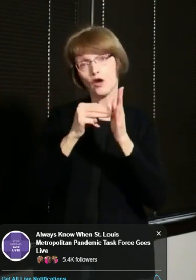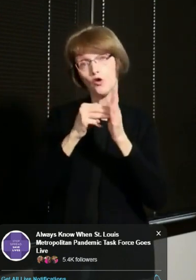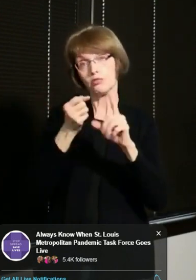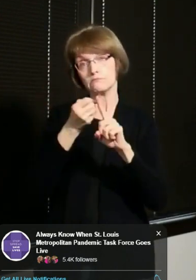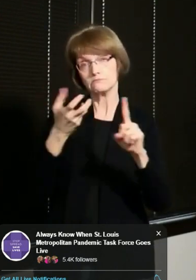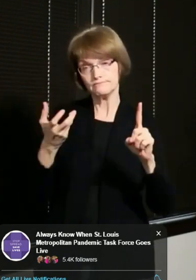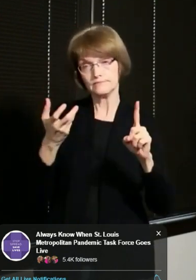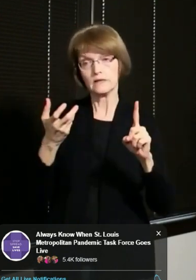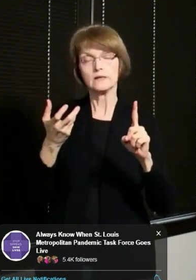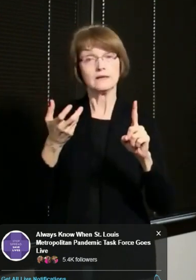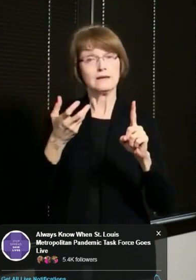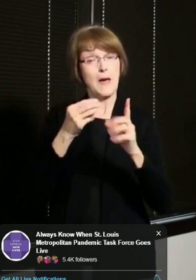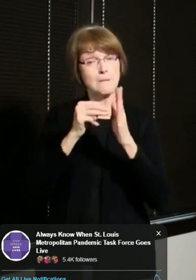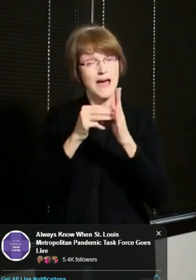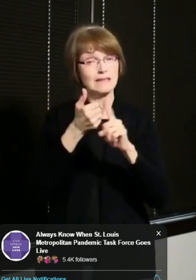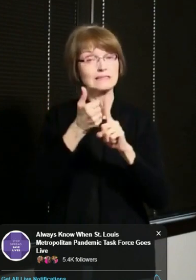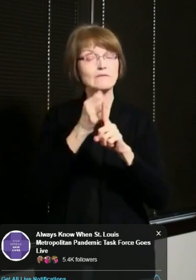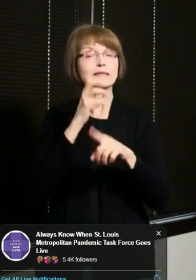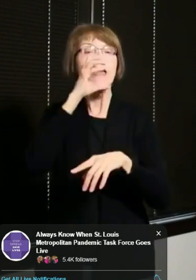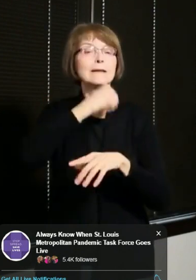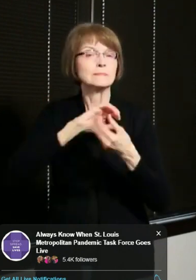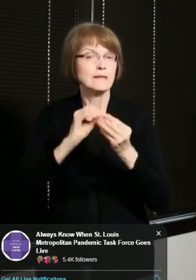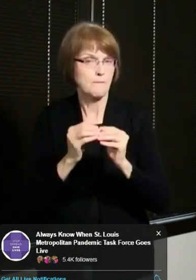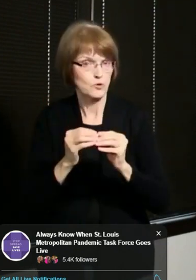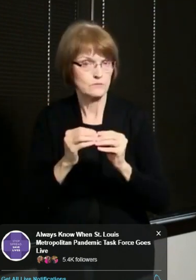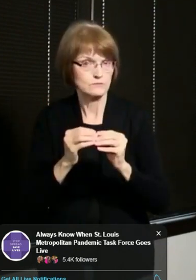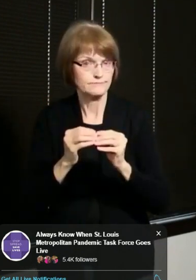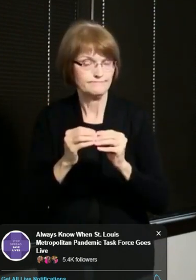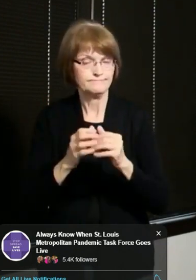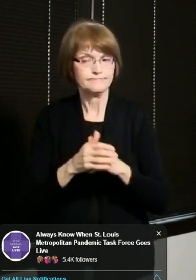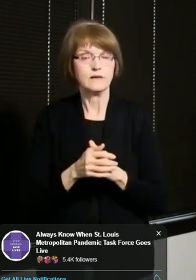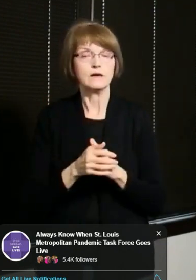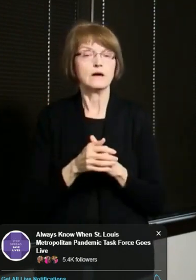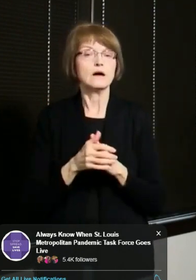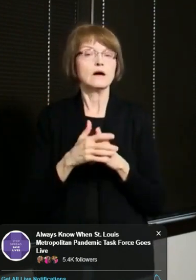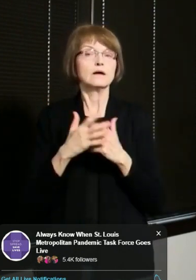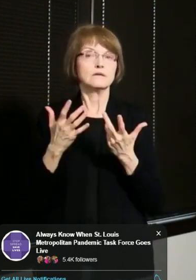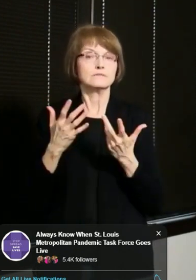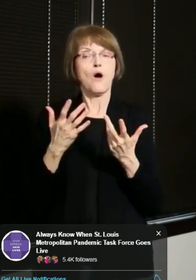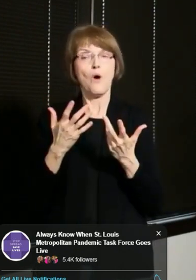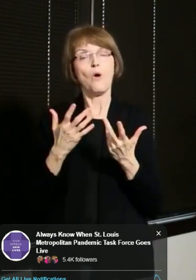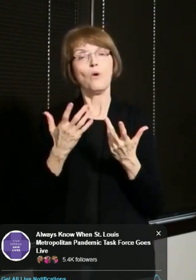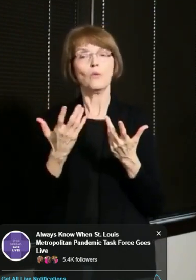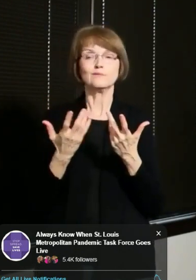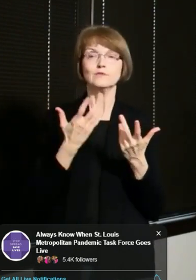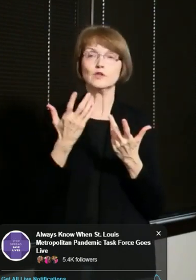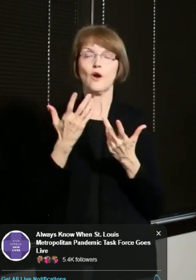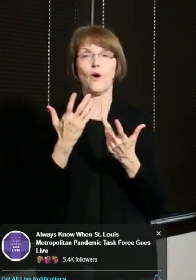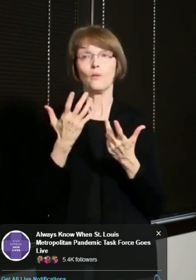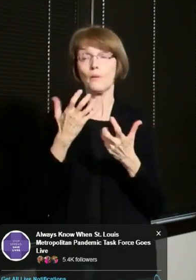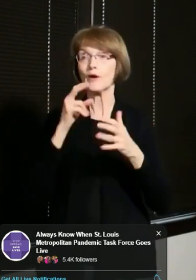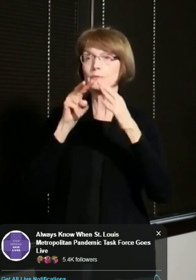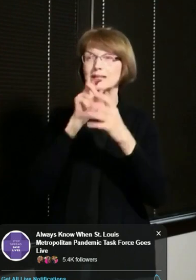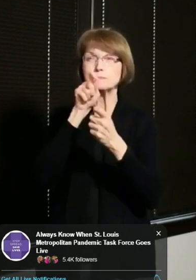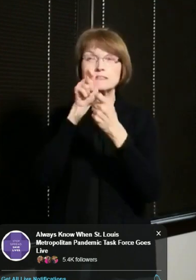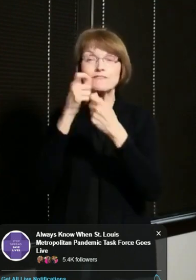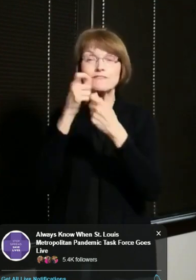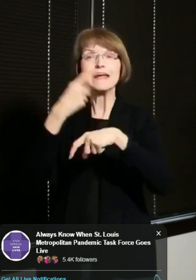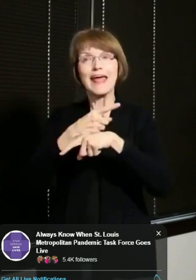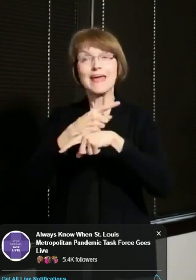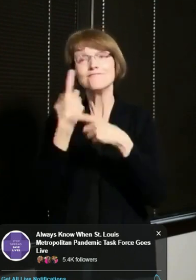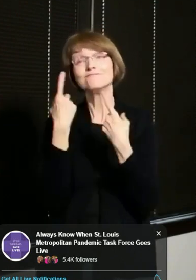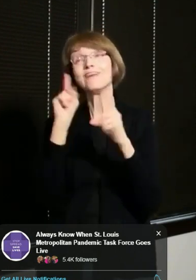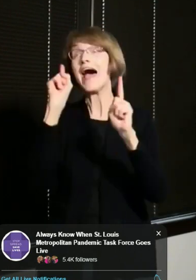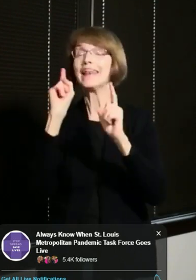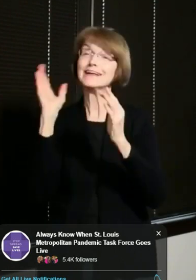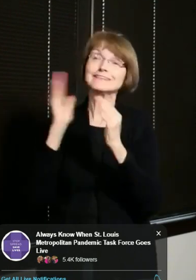they are estimates. So although we would like to say, you know, on a particular day, this is going to when the